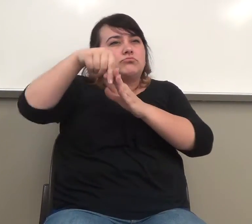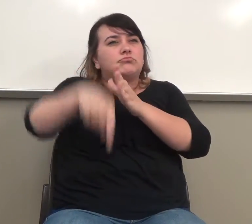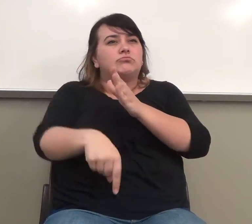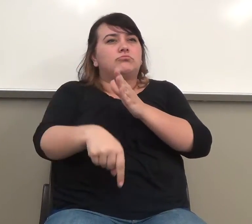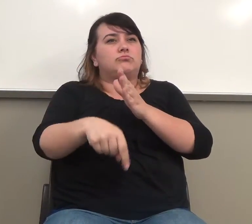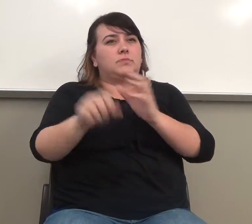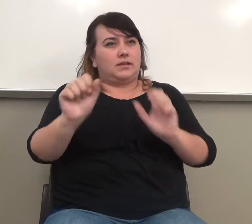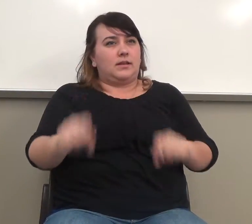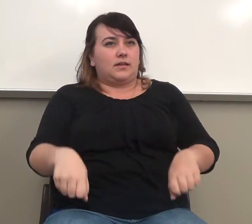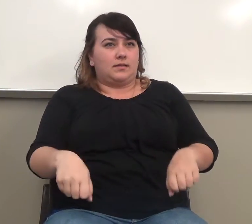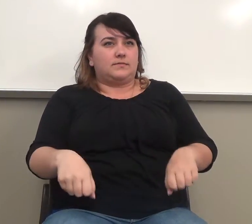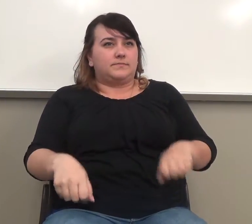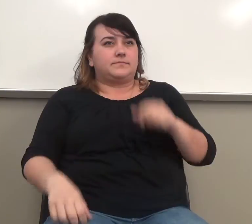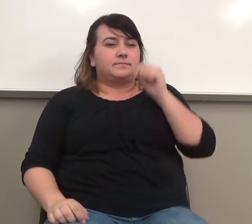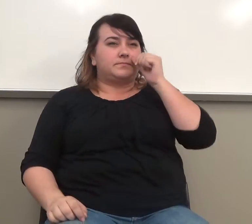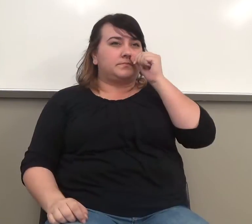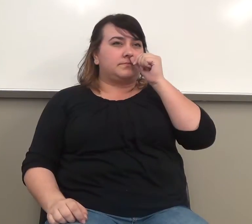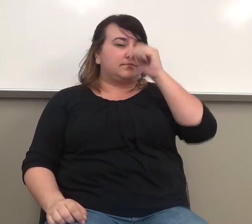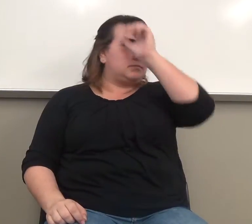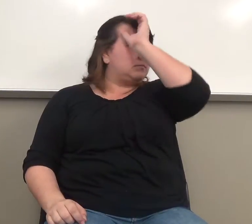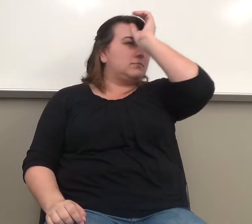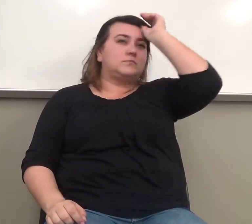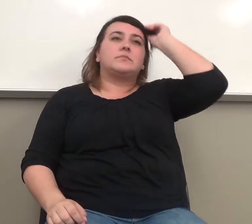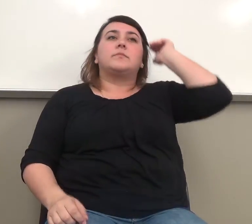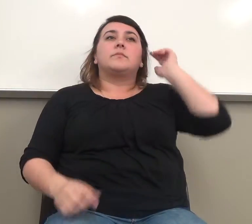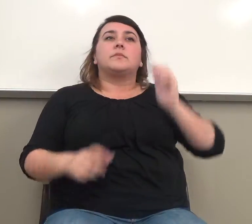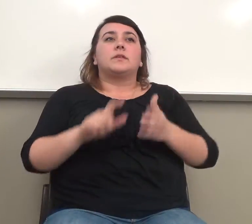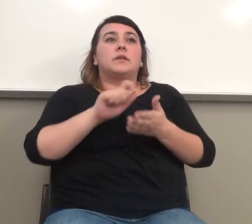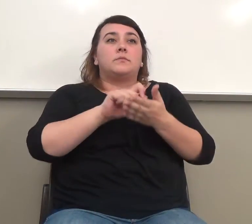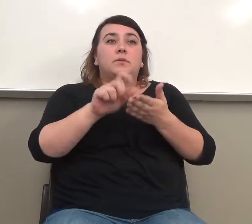So people did both things, and both of them were correct.